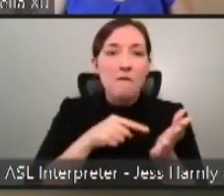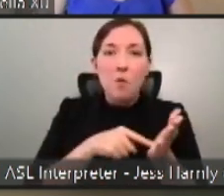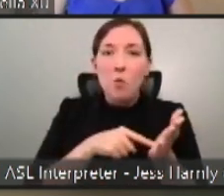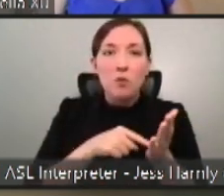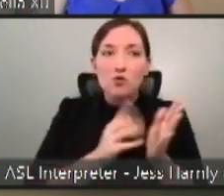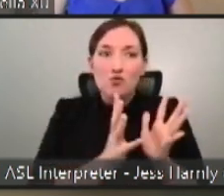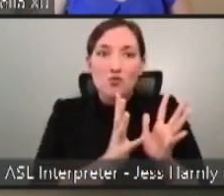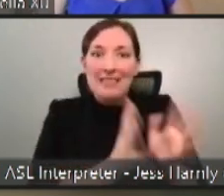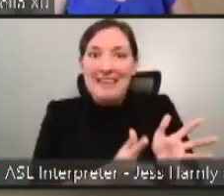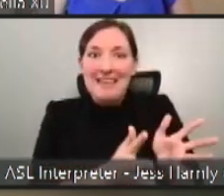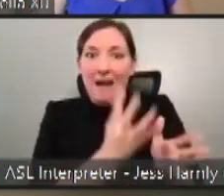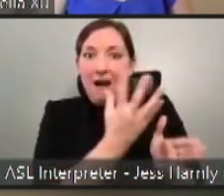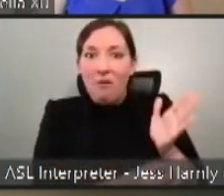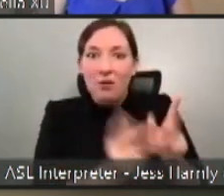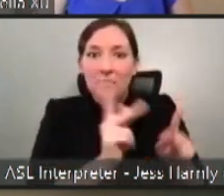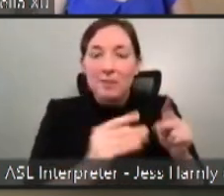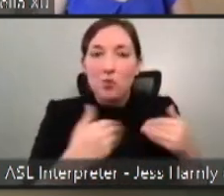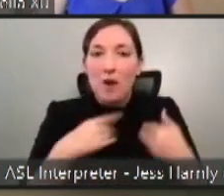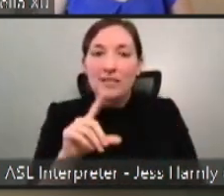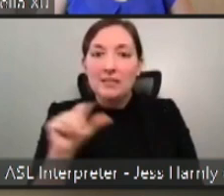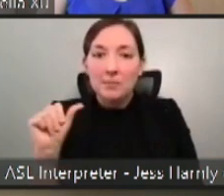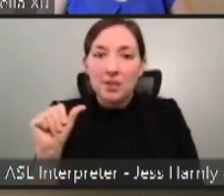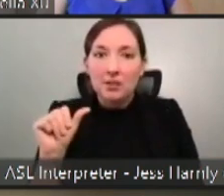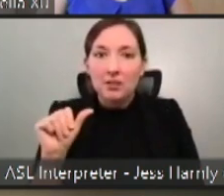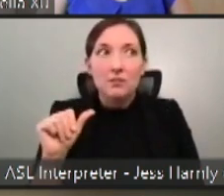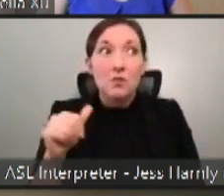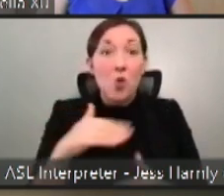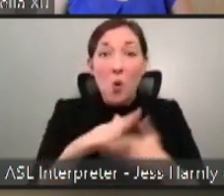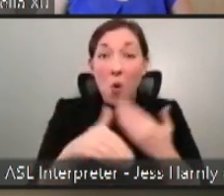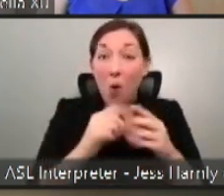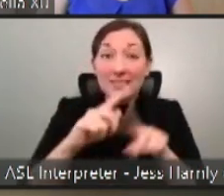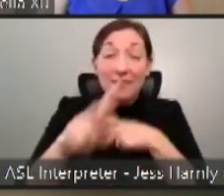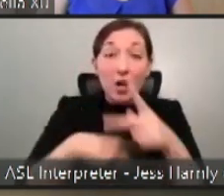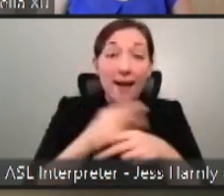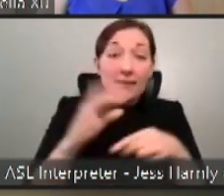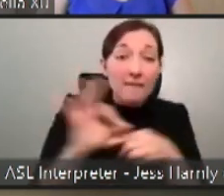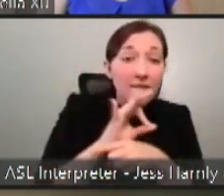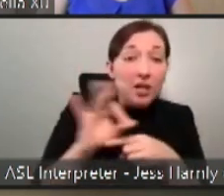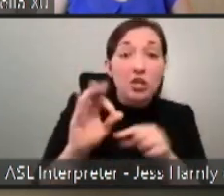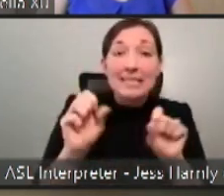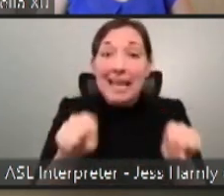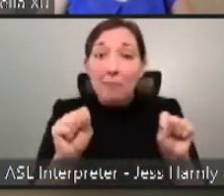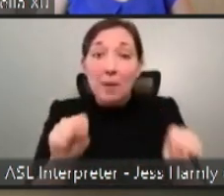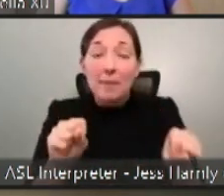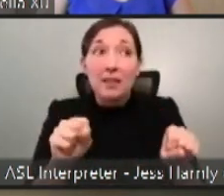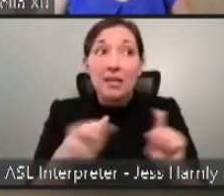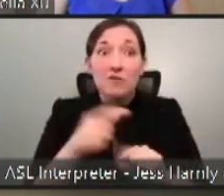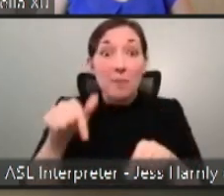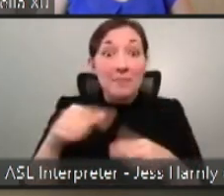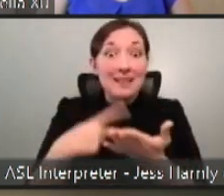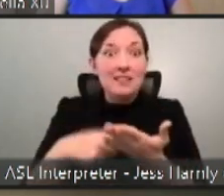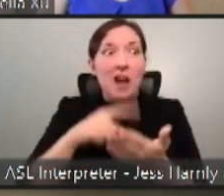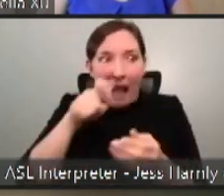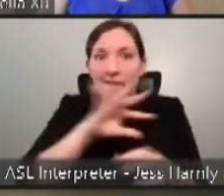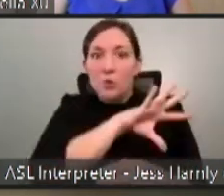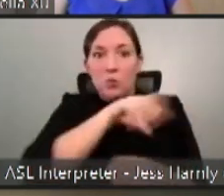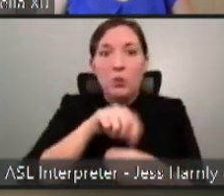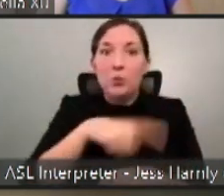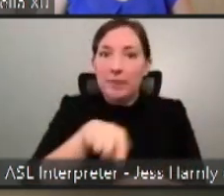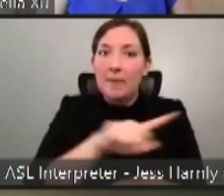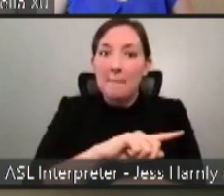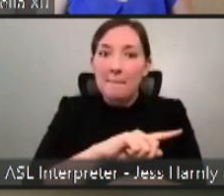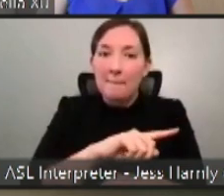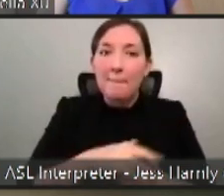leave out people with disabilities with all different kinds of functions and capabilities from this discussion and this, this